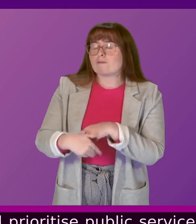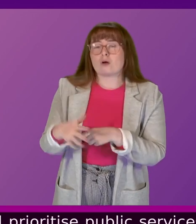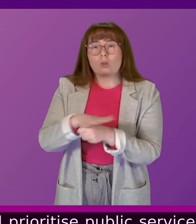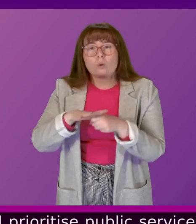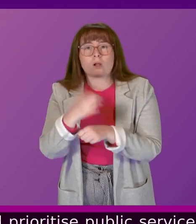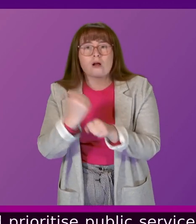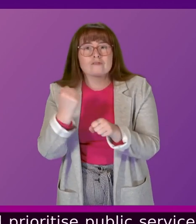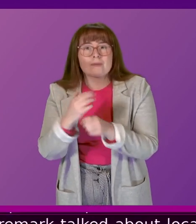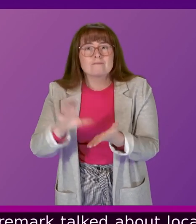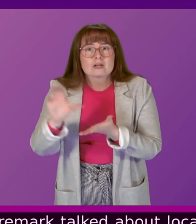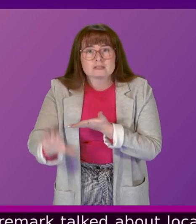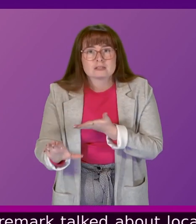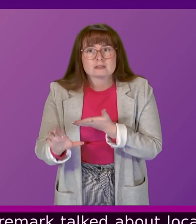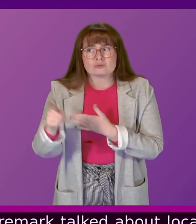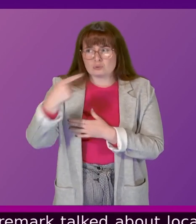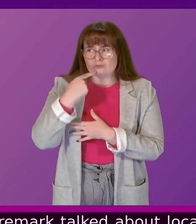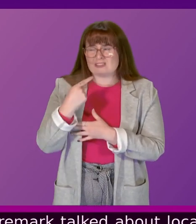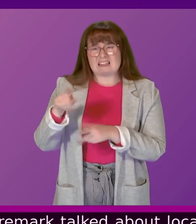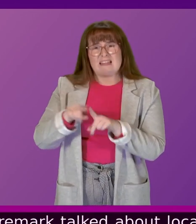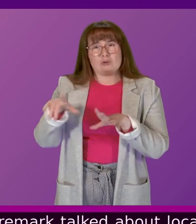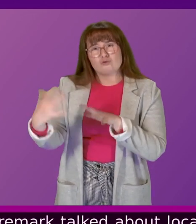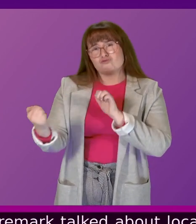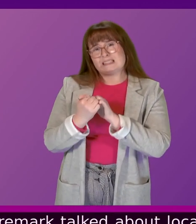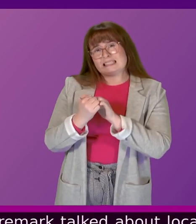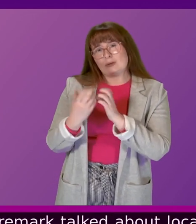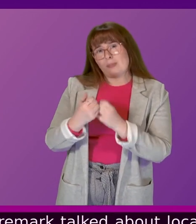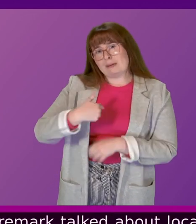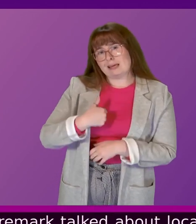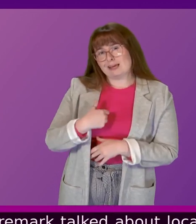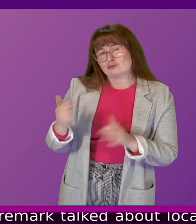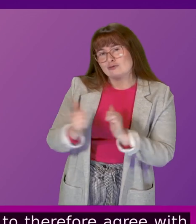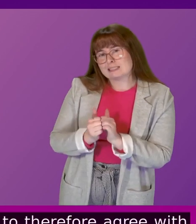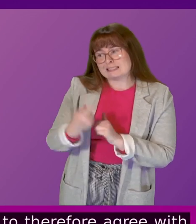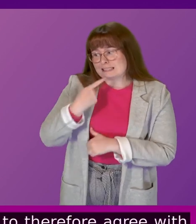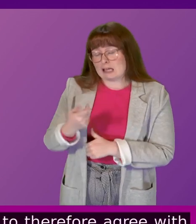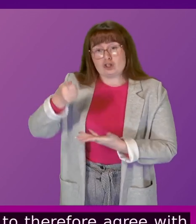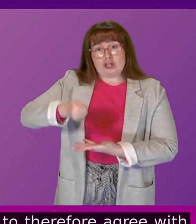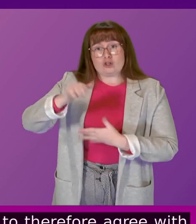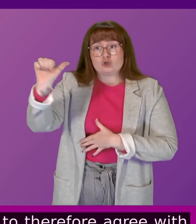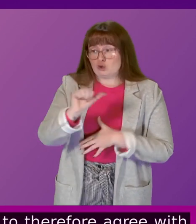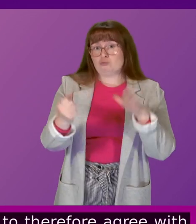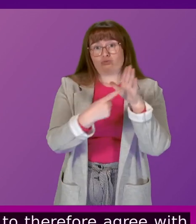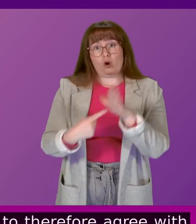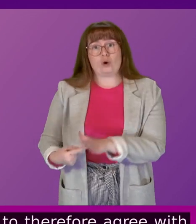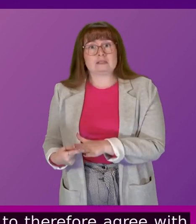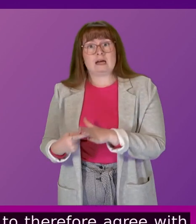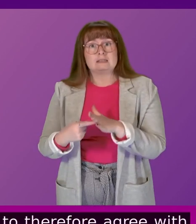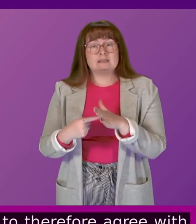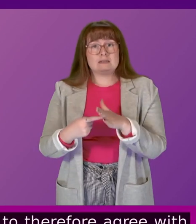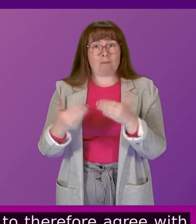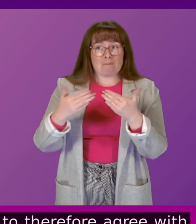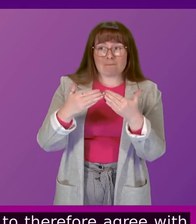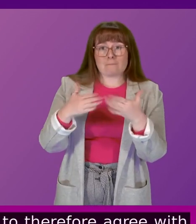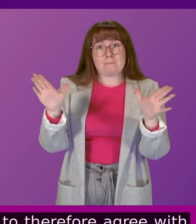funding and seemed to therefore agree with me that the Chancellor should therefore prioritise public service